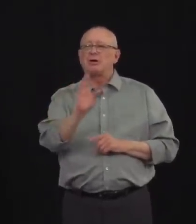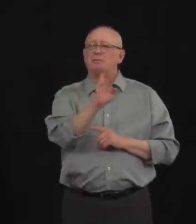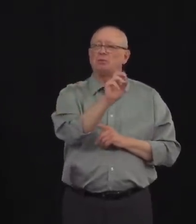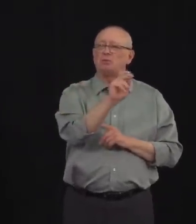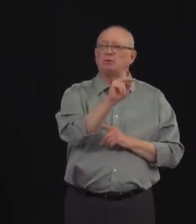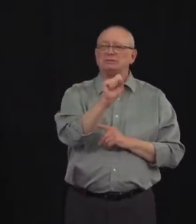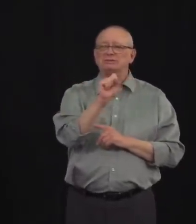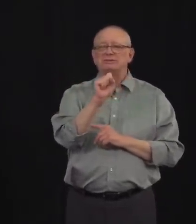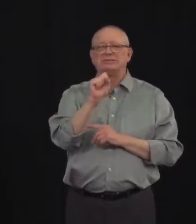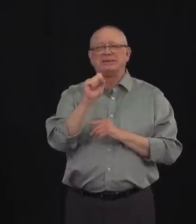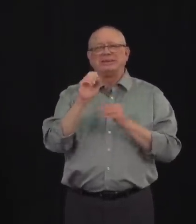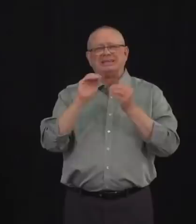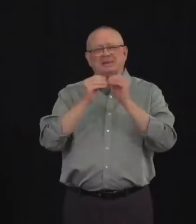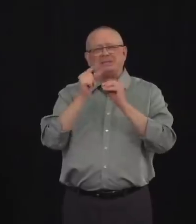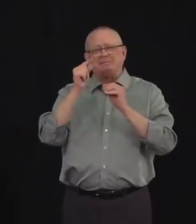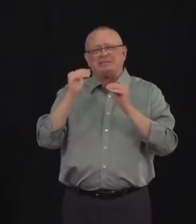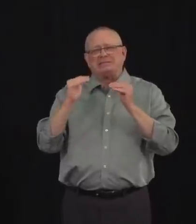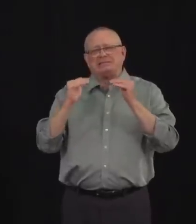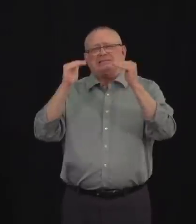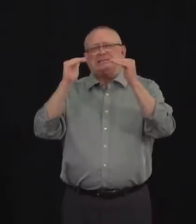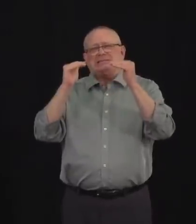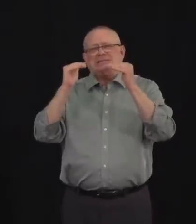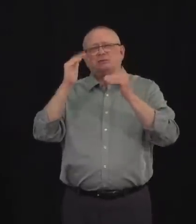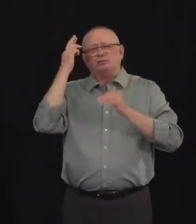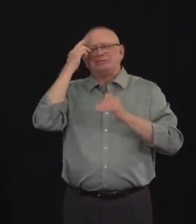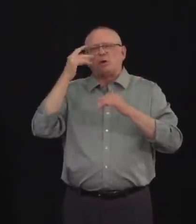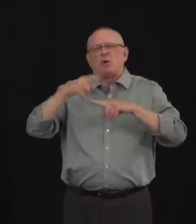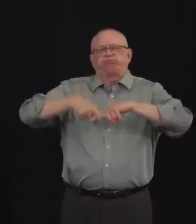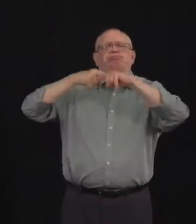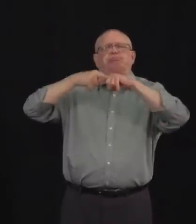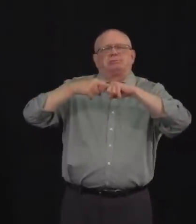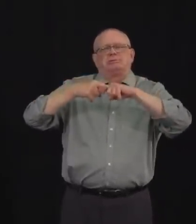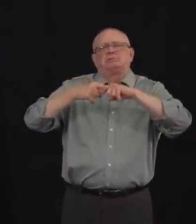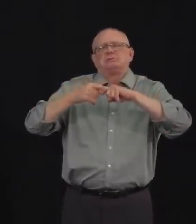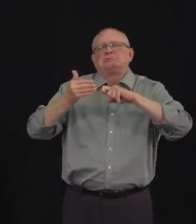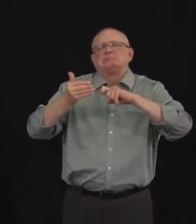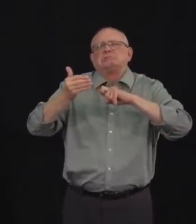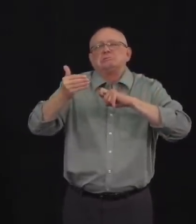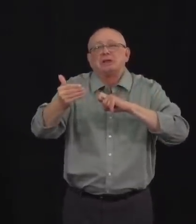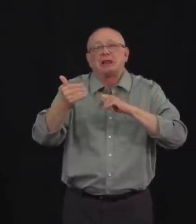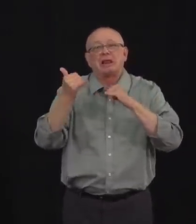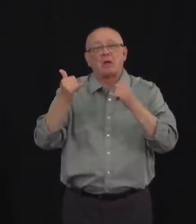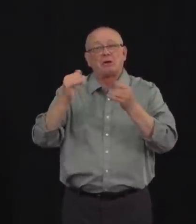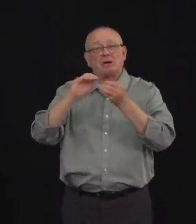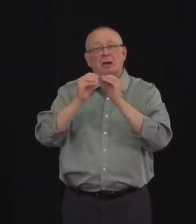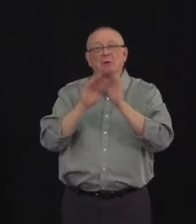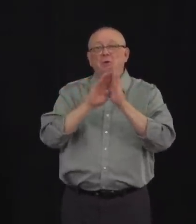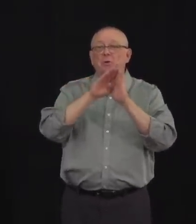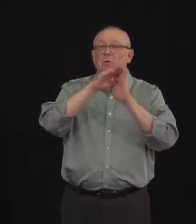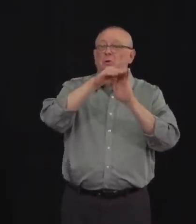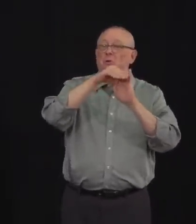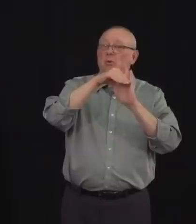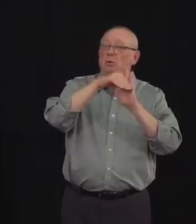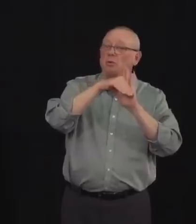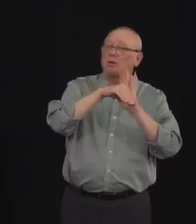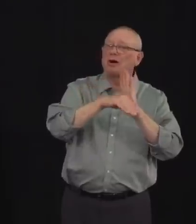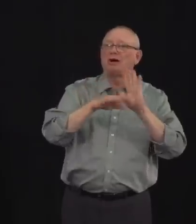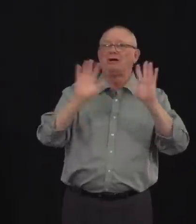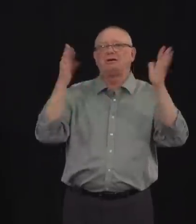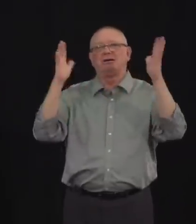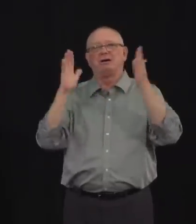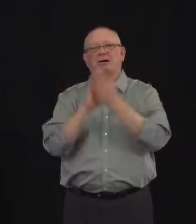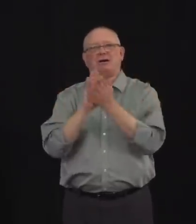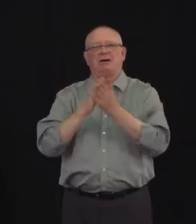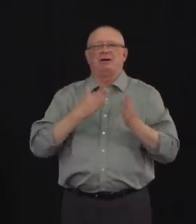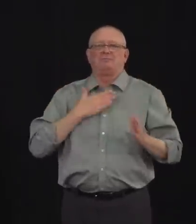Stage 1. I would like to congratulate residents of these cities on the downward trend in their numbers, which has not been seen in most